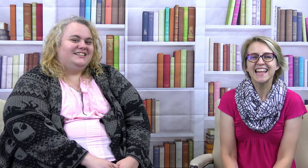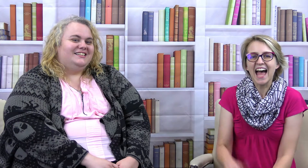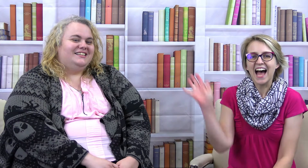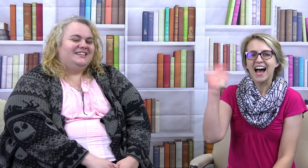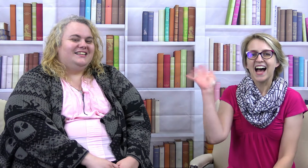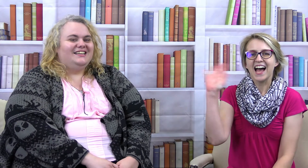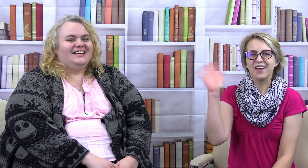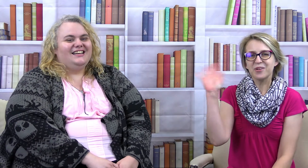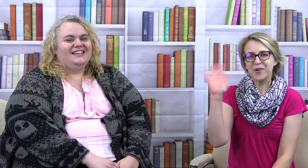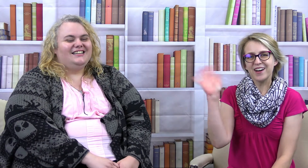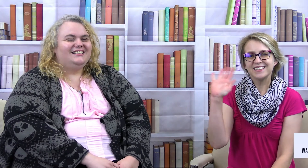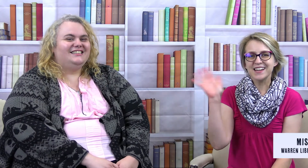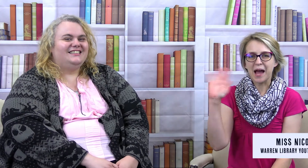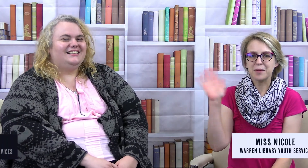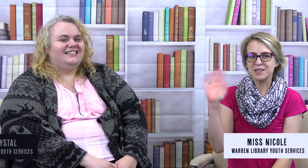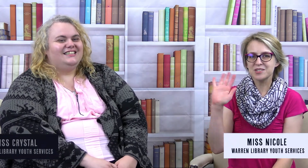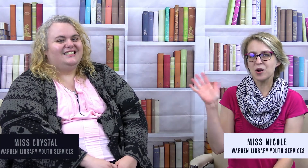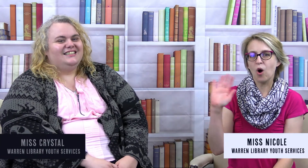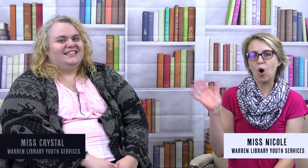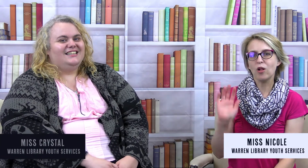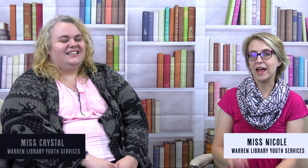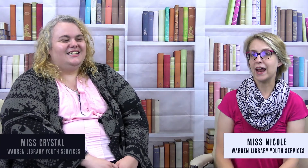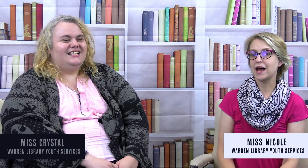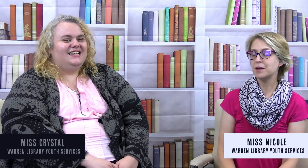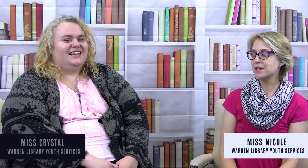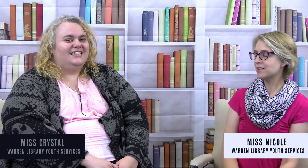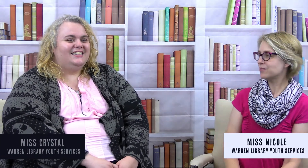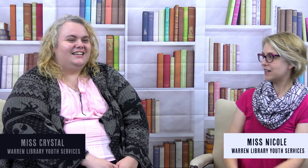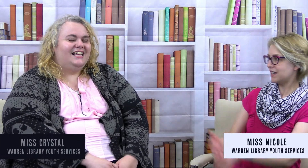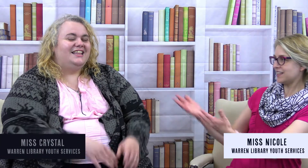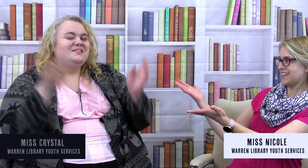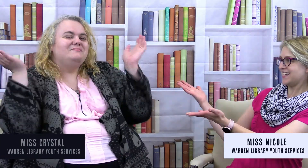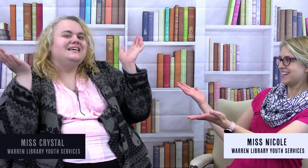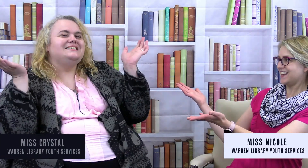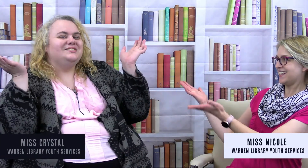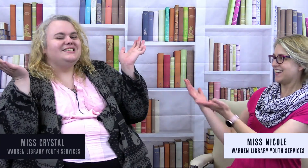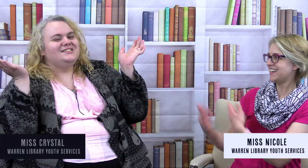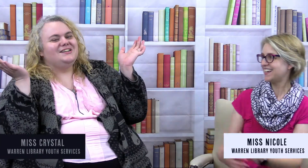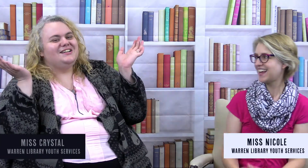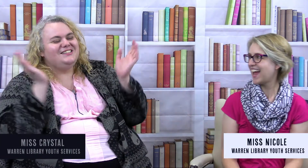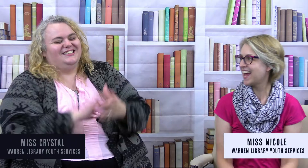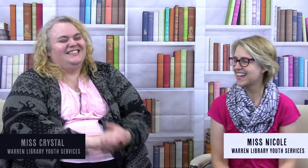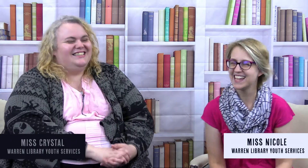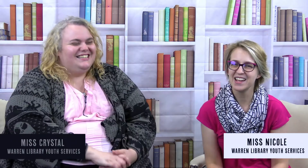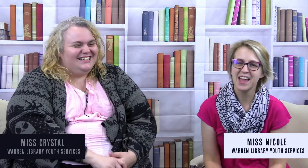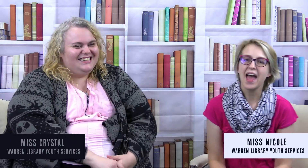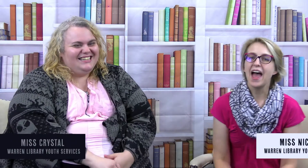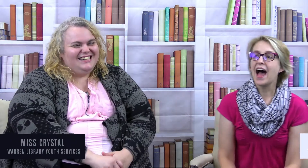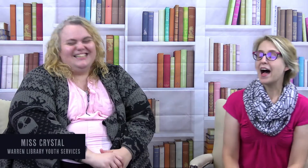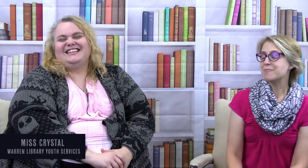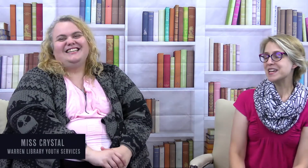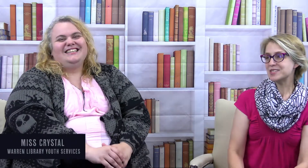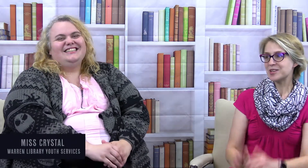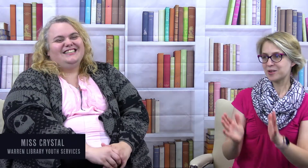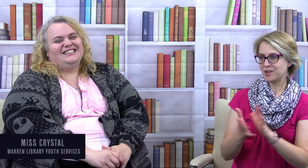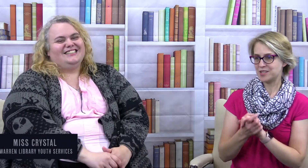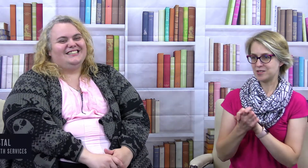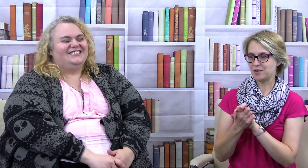Hi everyone! I'm Miss Nicole and I'm here with Miss Crystal. Miss Crystal,